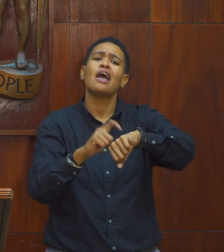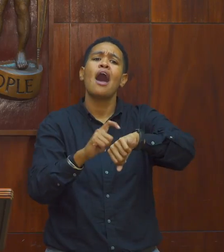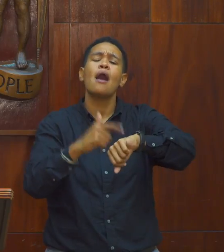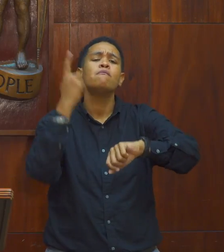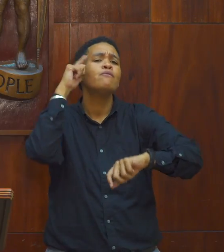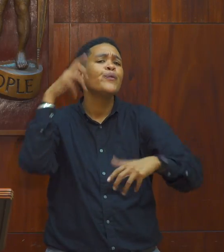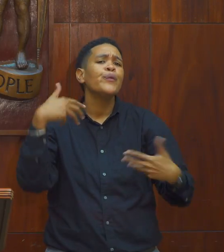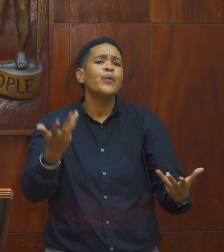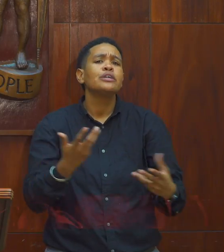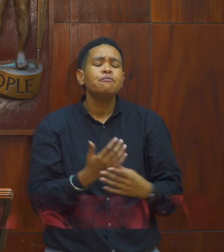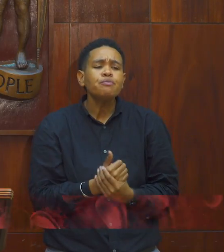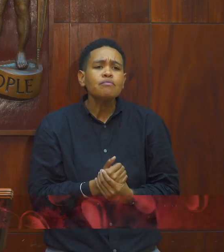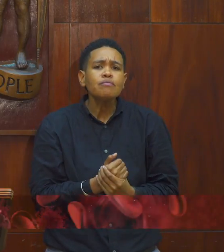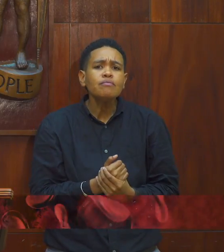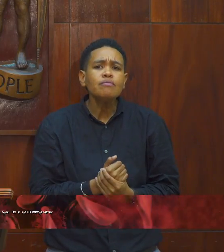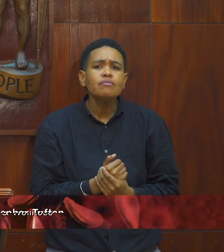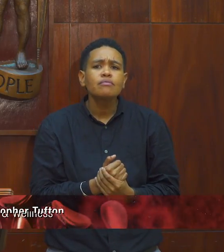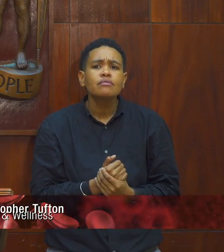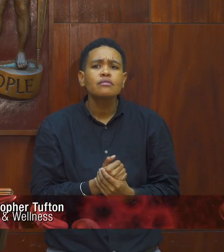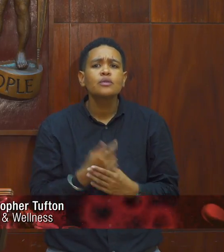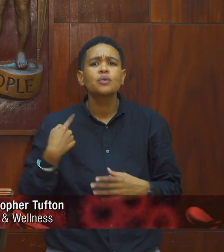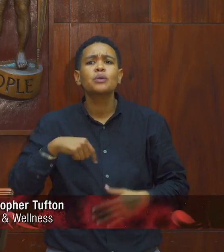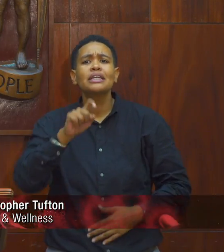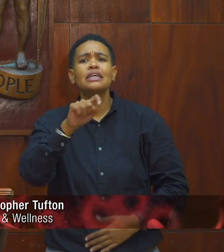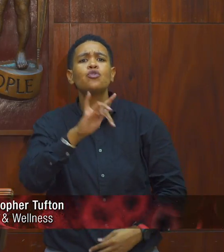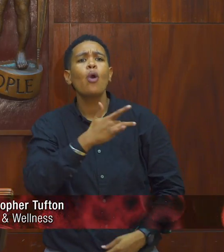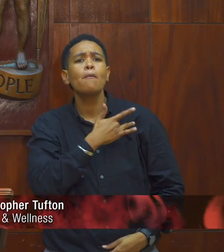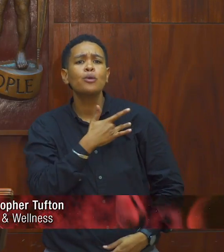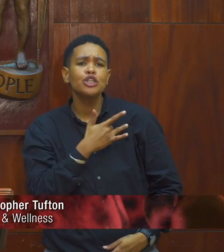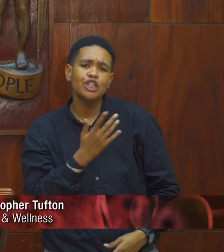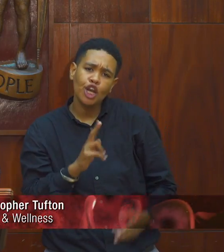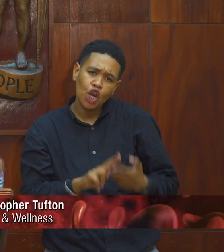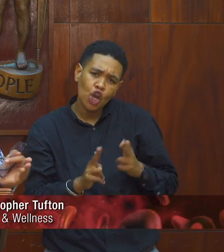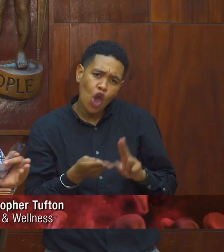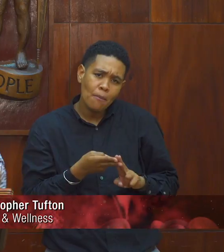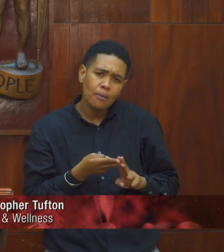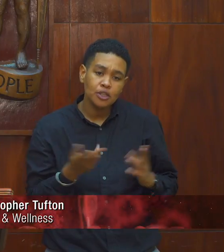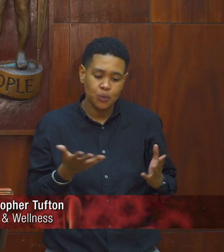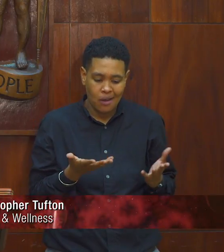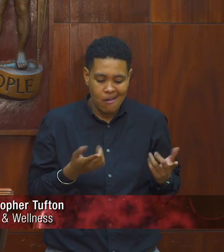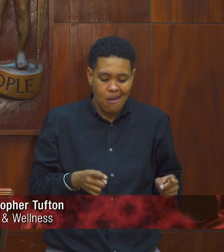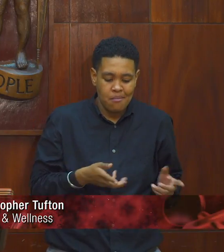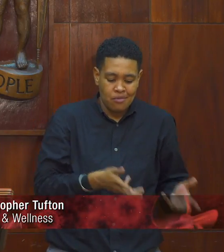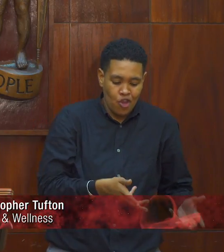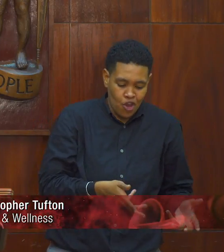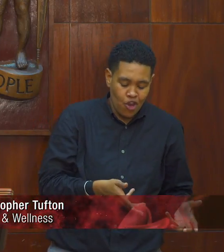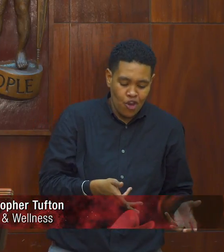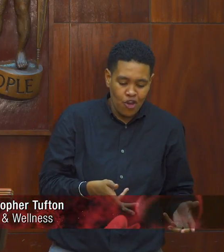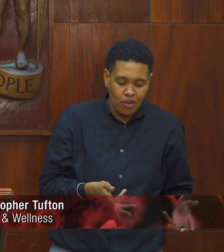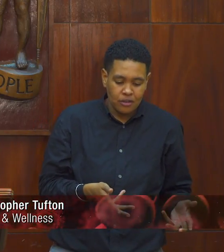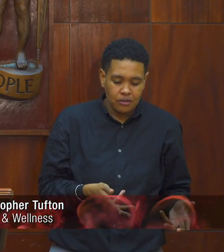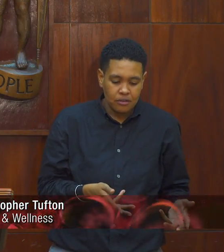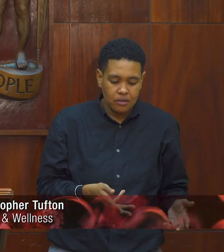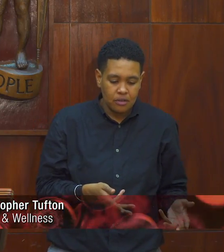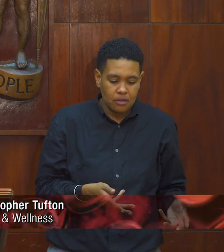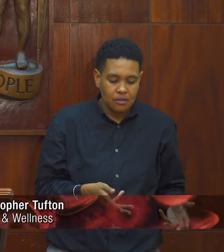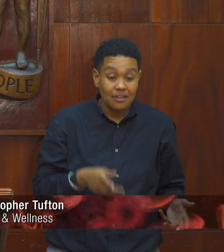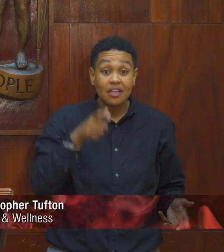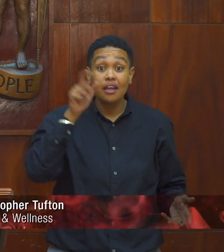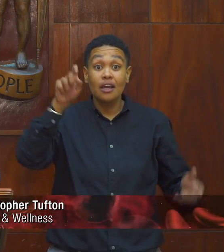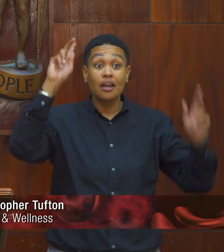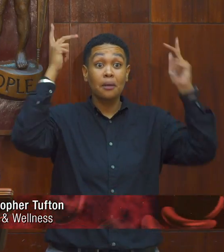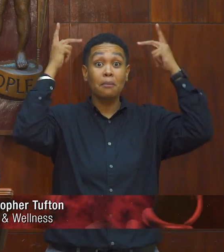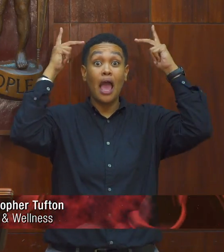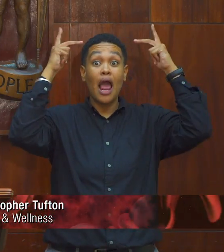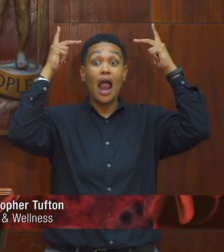us to, we need to appreciate the numbers for what they are. We not, no need to panic,